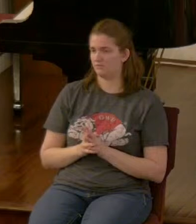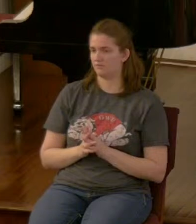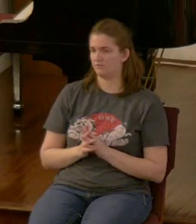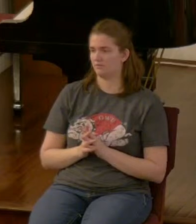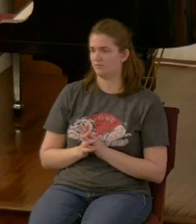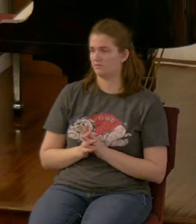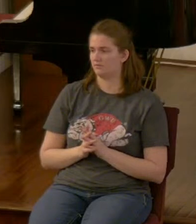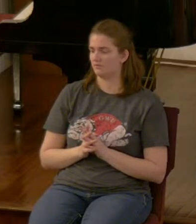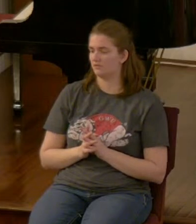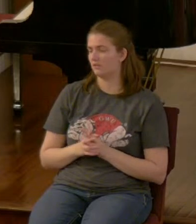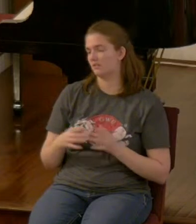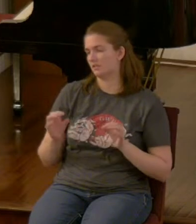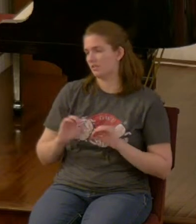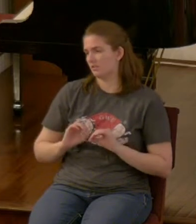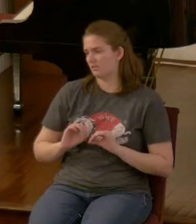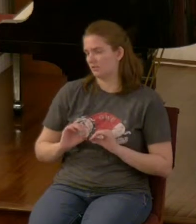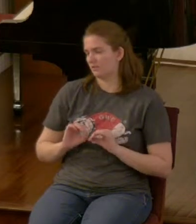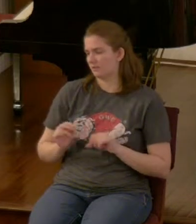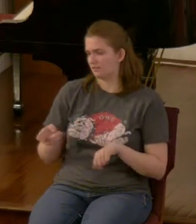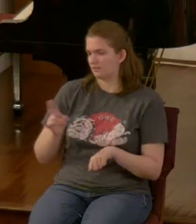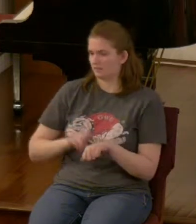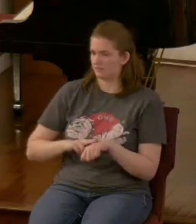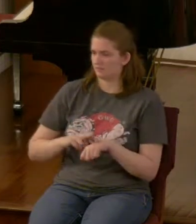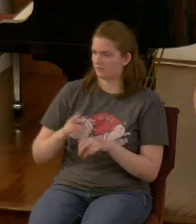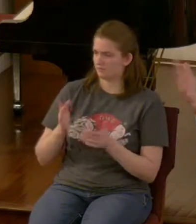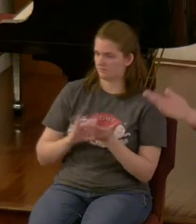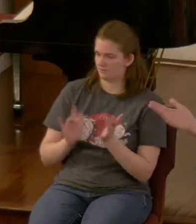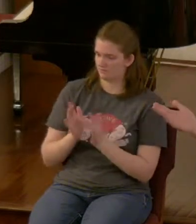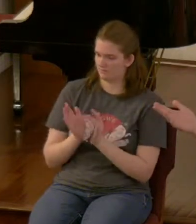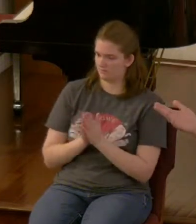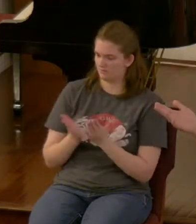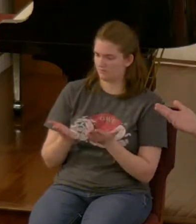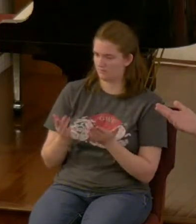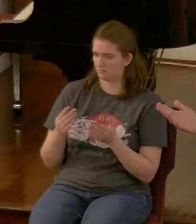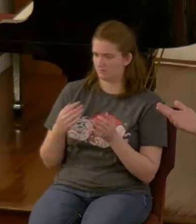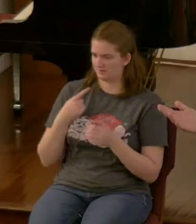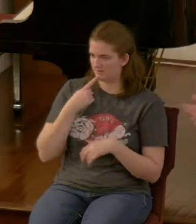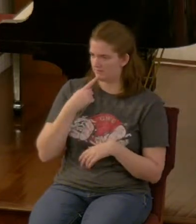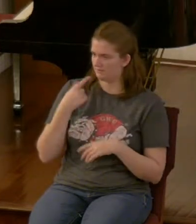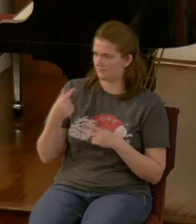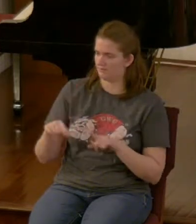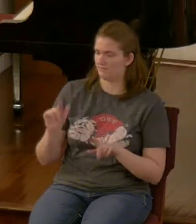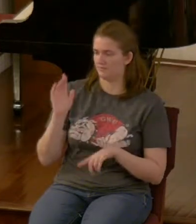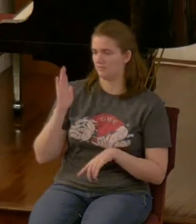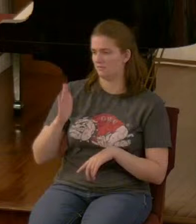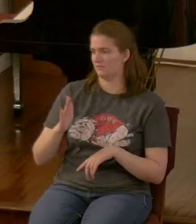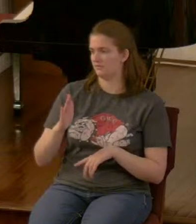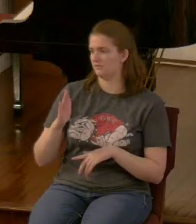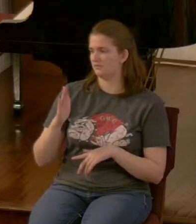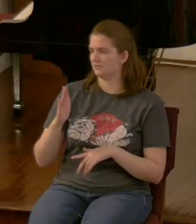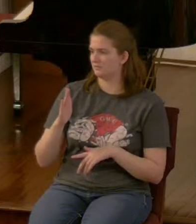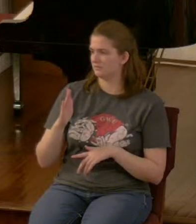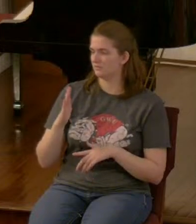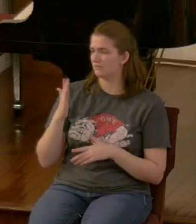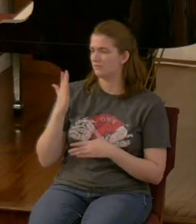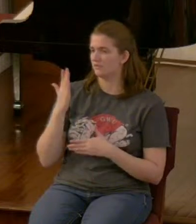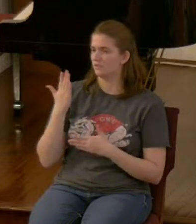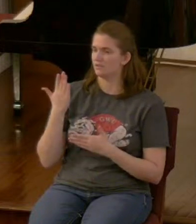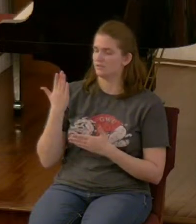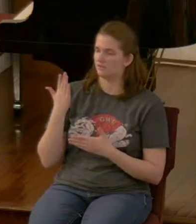but obviously according to scripture it's going to happen there are some that will tell you